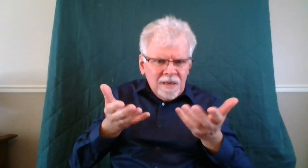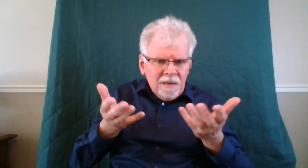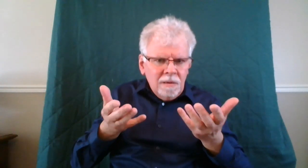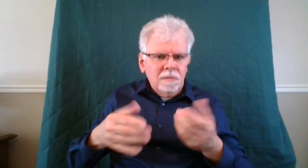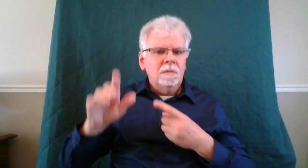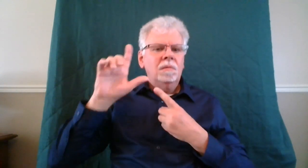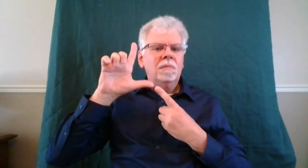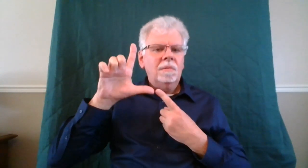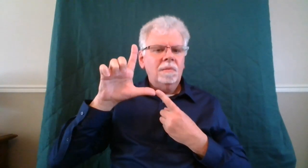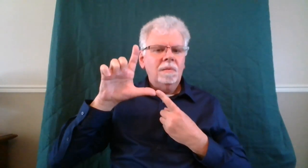We have